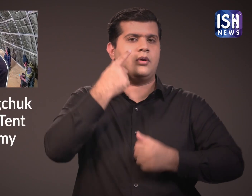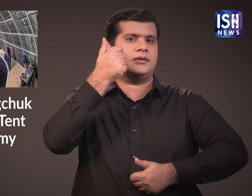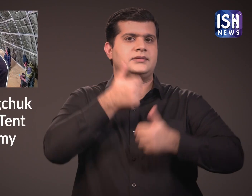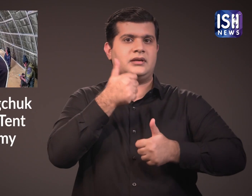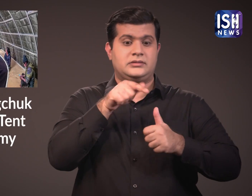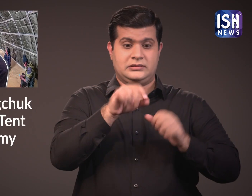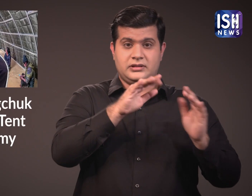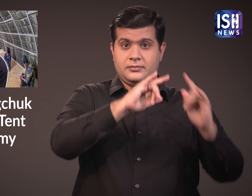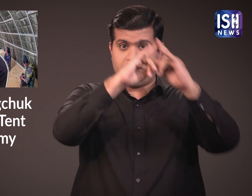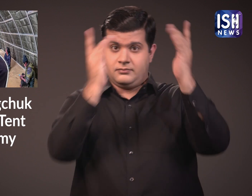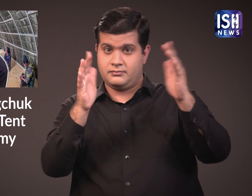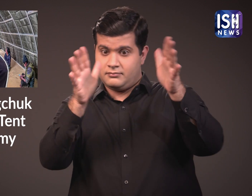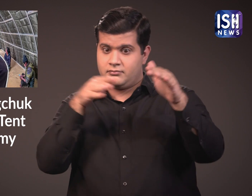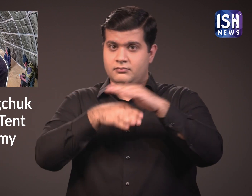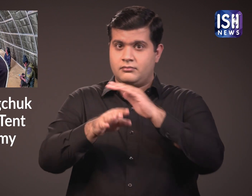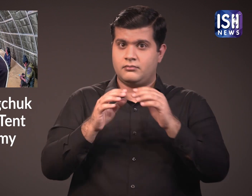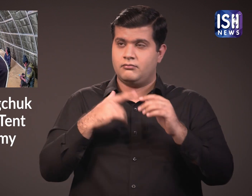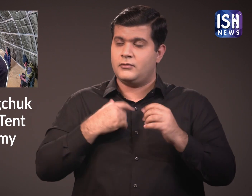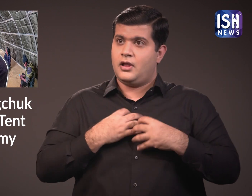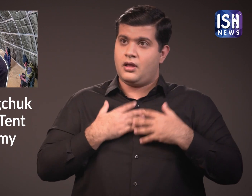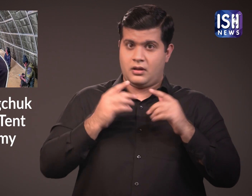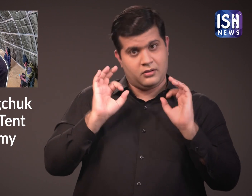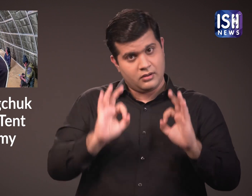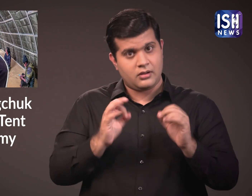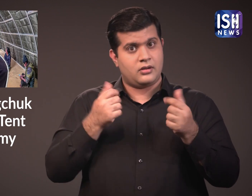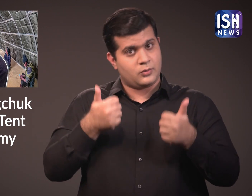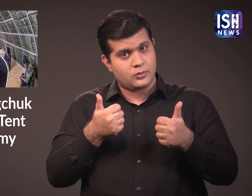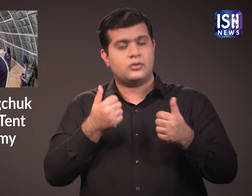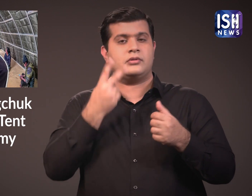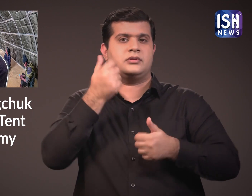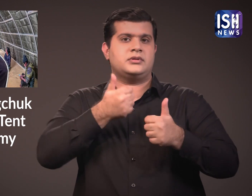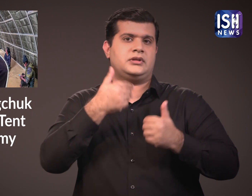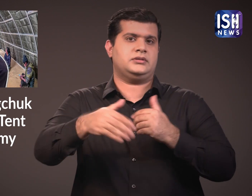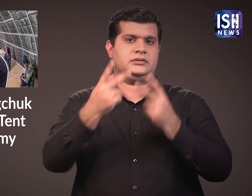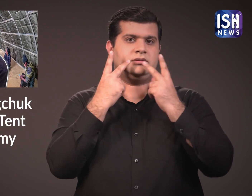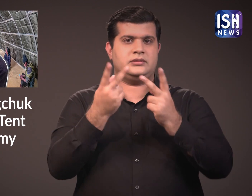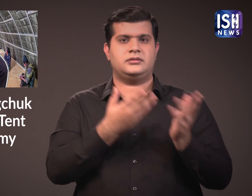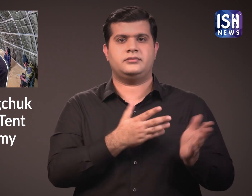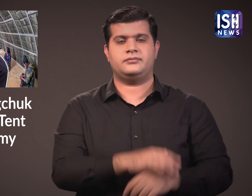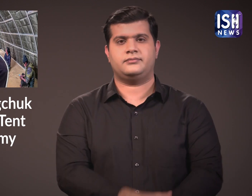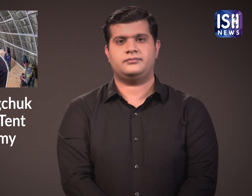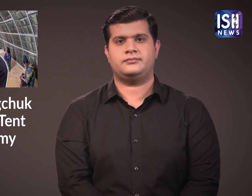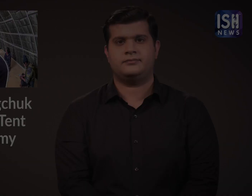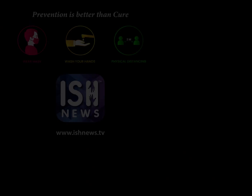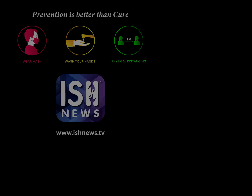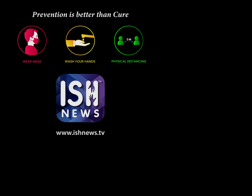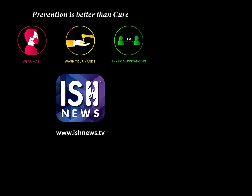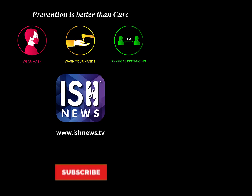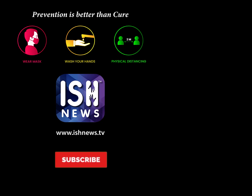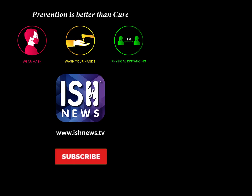The Indian Army will test the tent at the Changla Pass. in The Indian Army Army